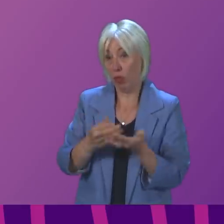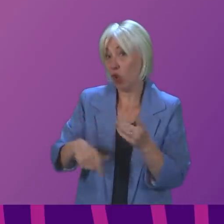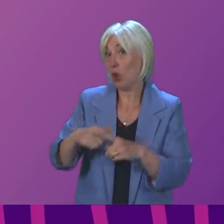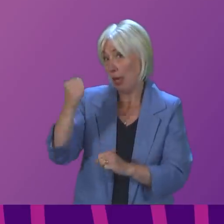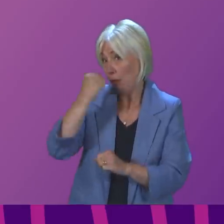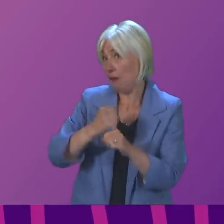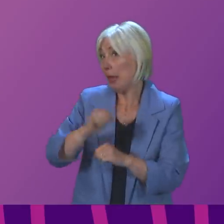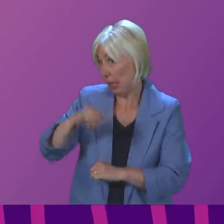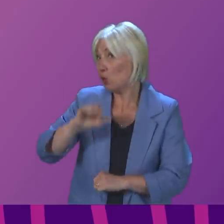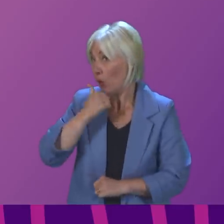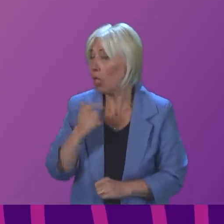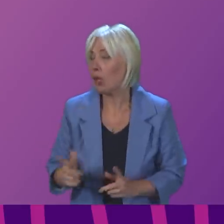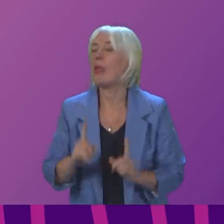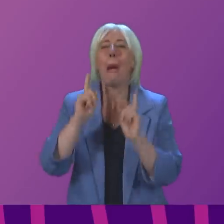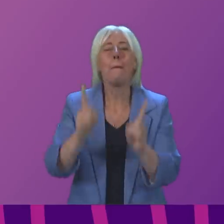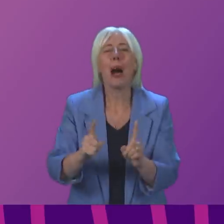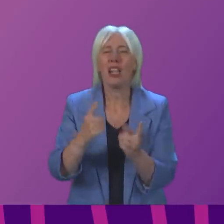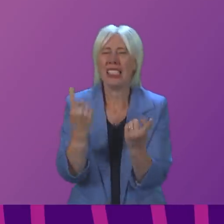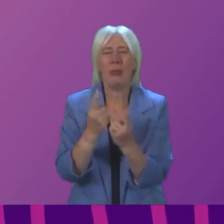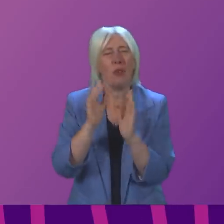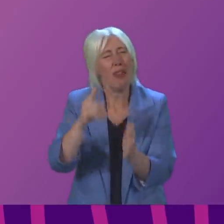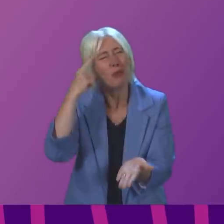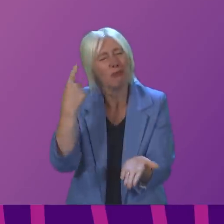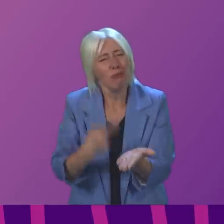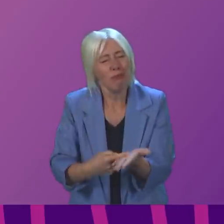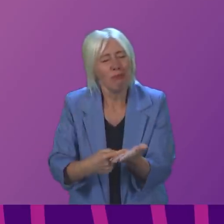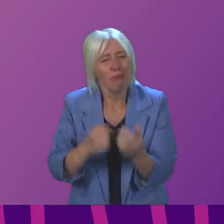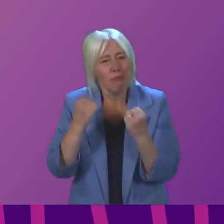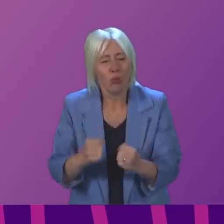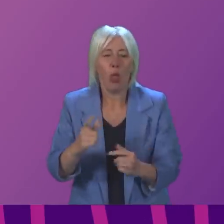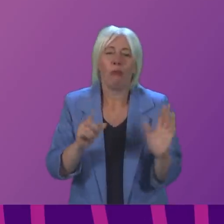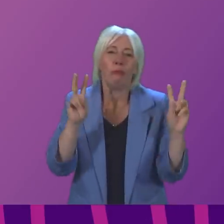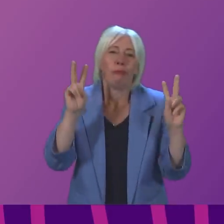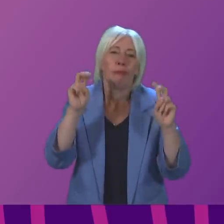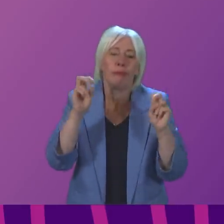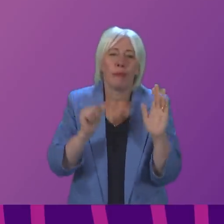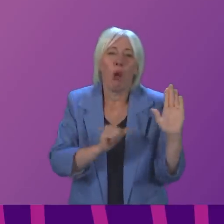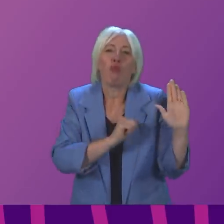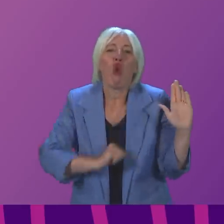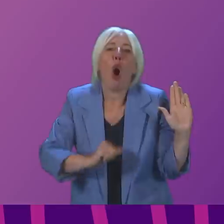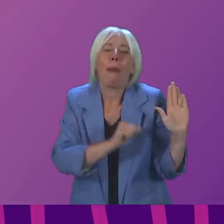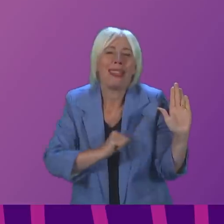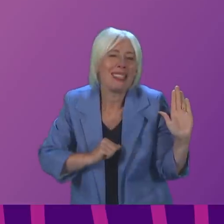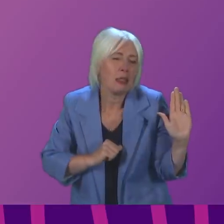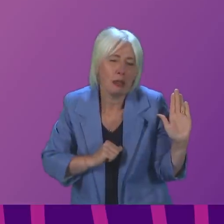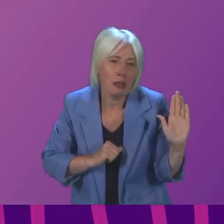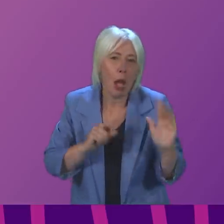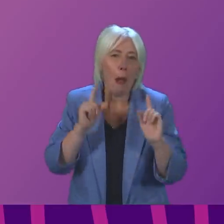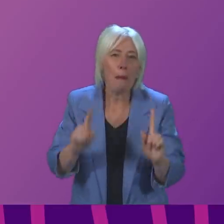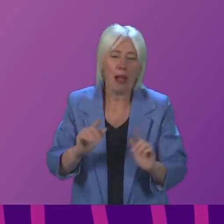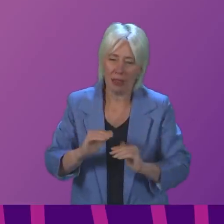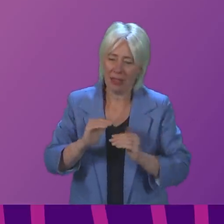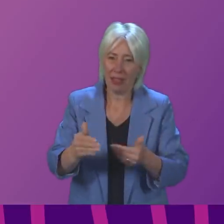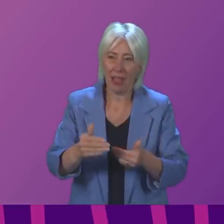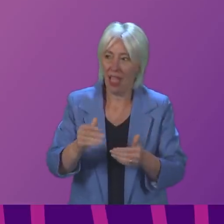important thing we have to determine here is that these so-called promises actually are delivered in